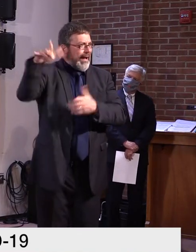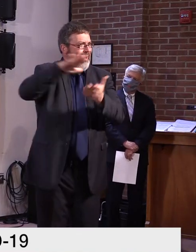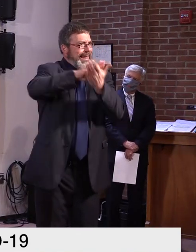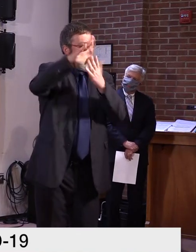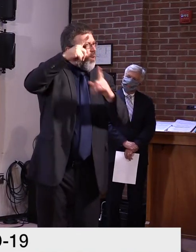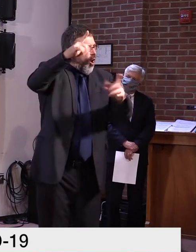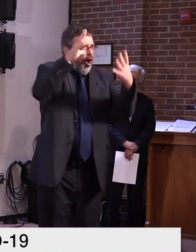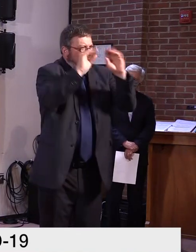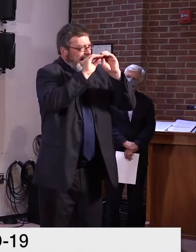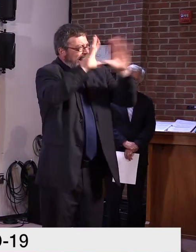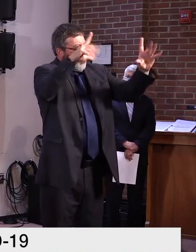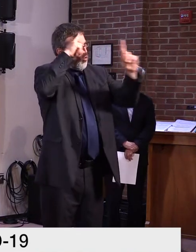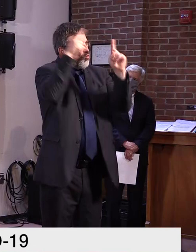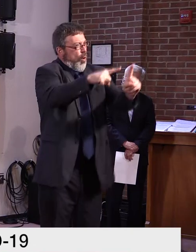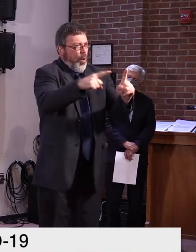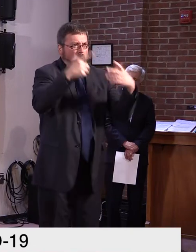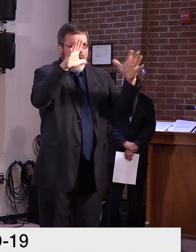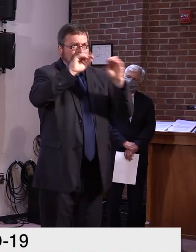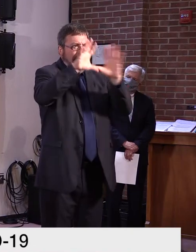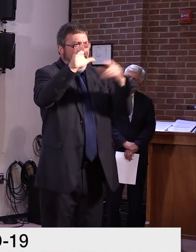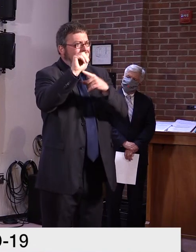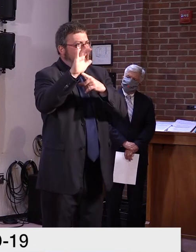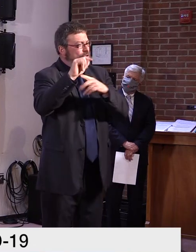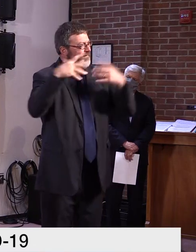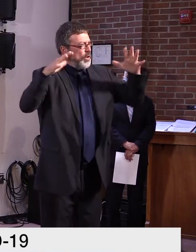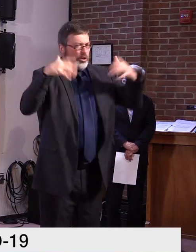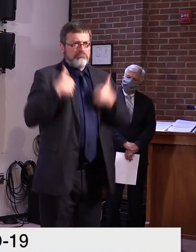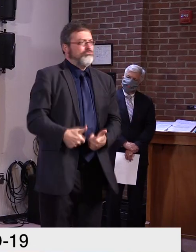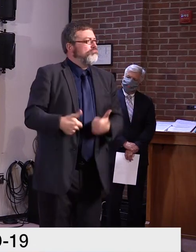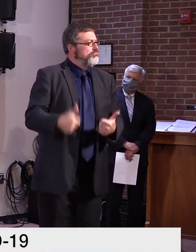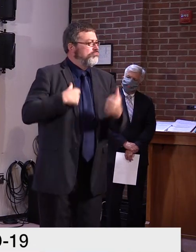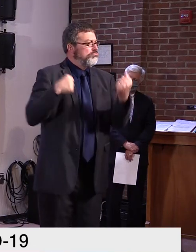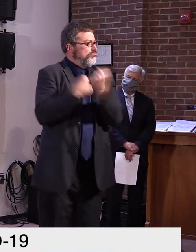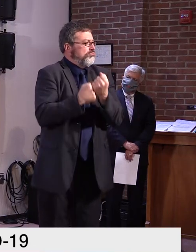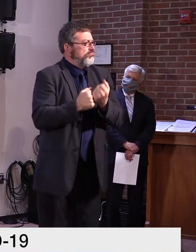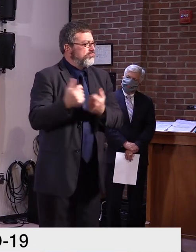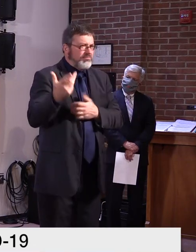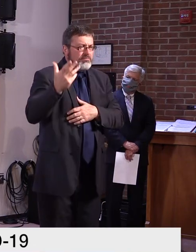carbon emissions and, um, and addressing climate, climate change.